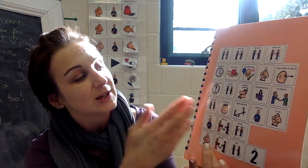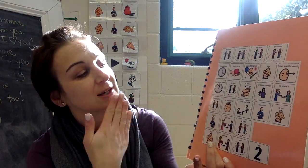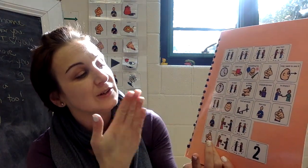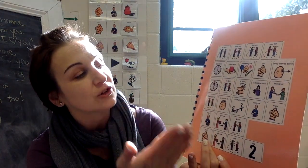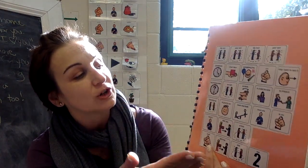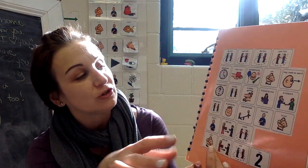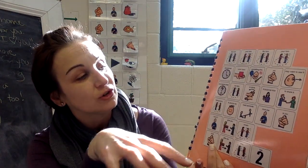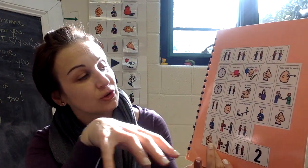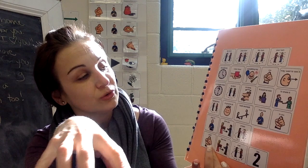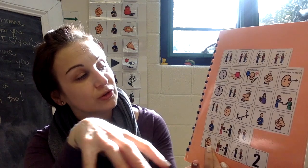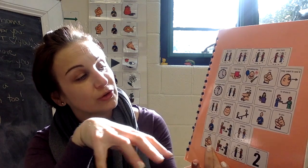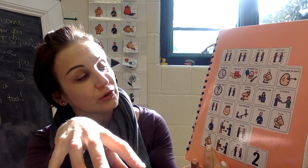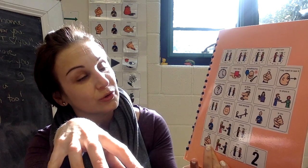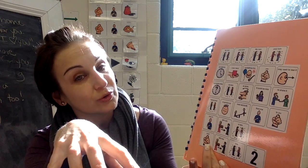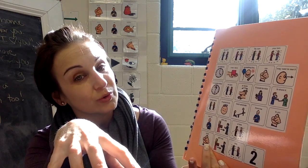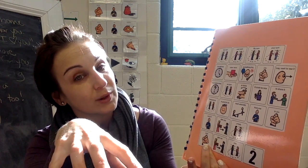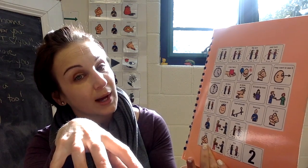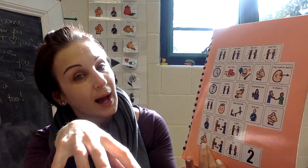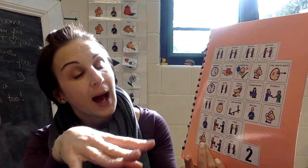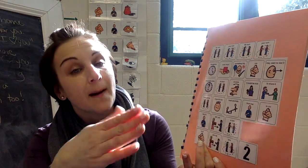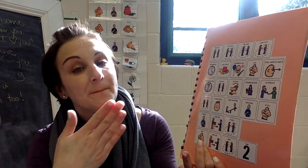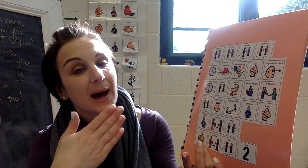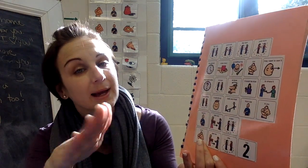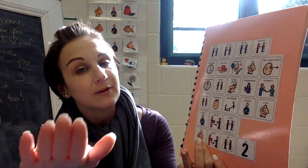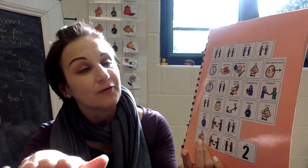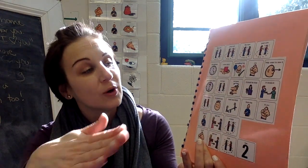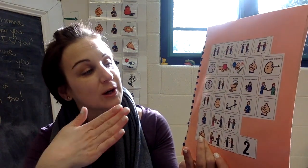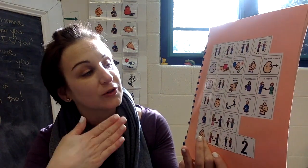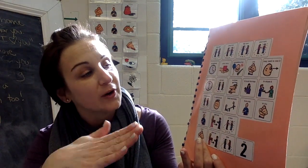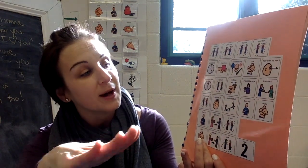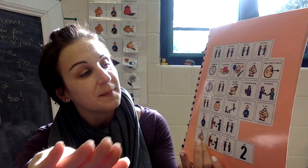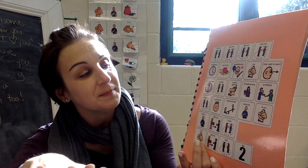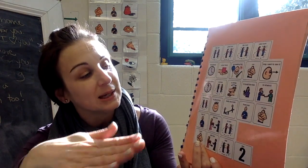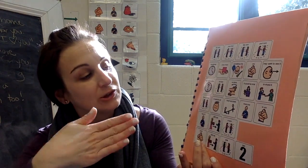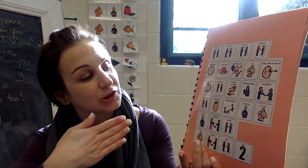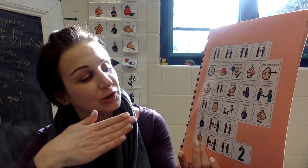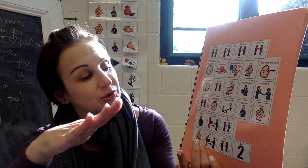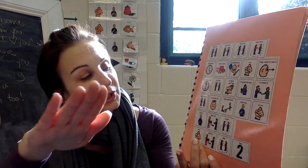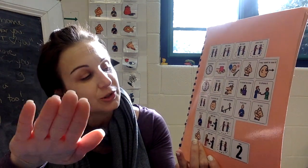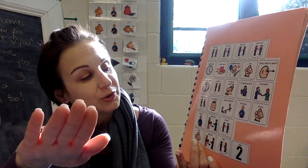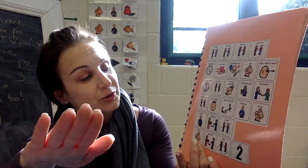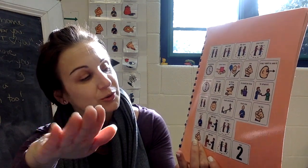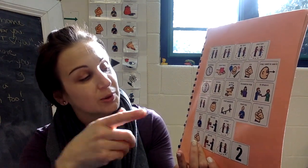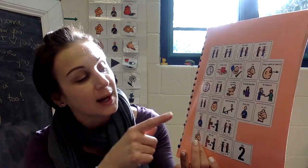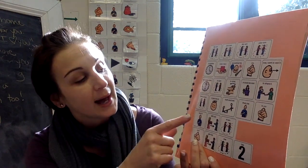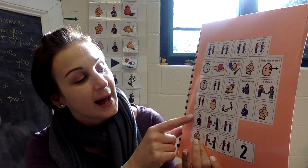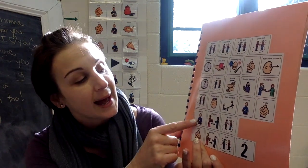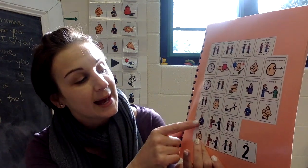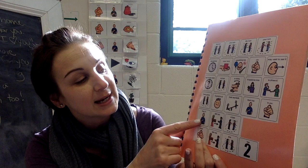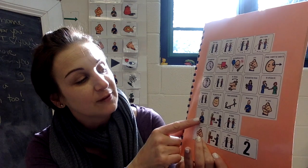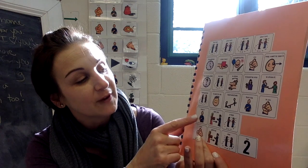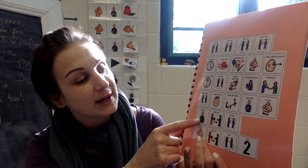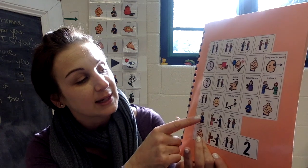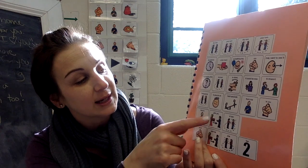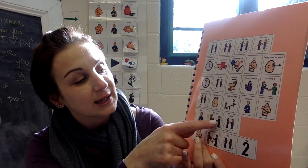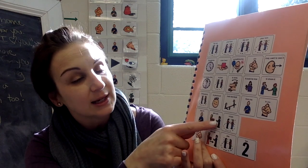is good to do. Back and forth from me to you. And if I give